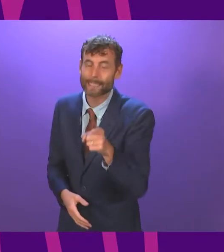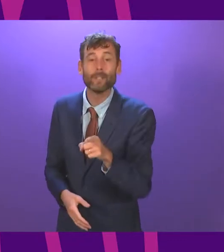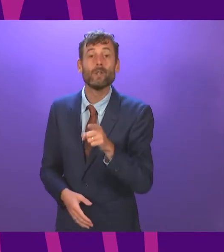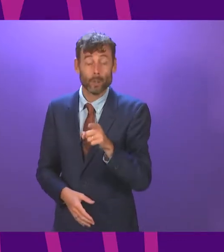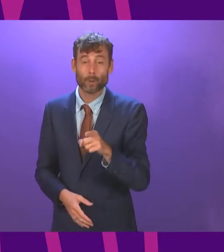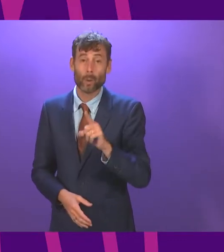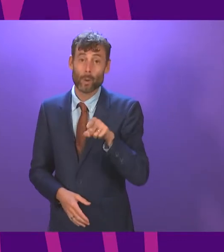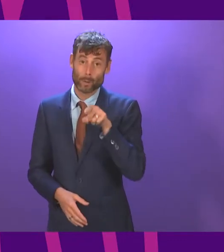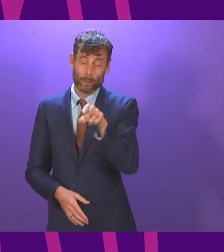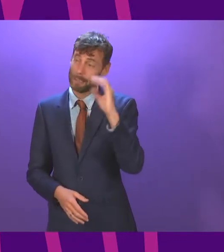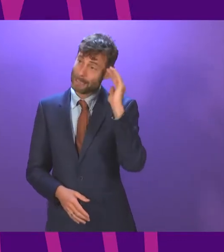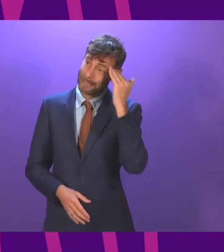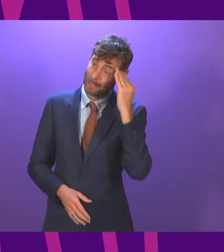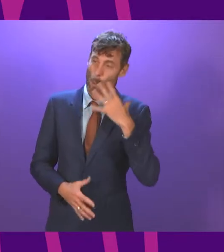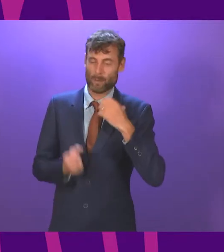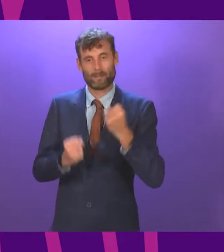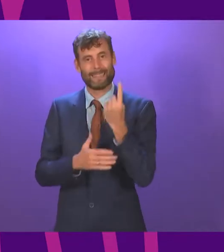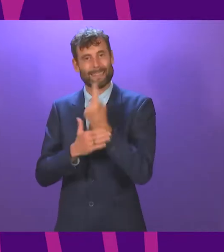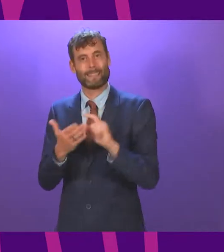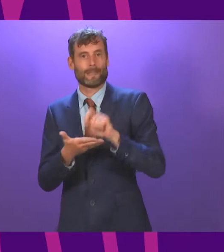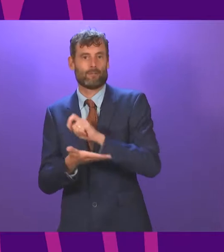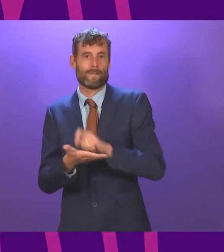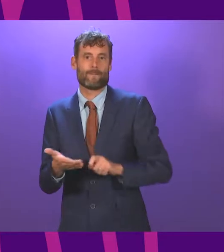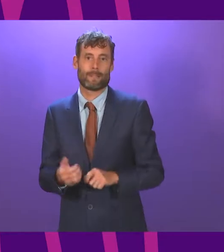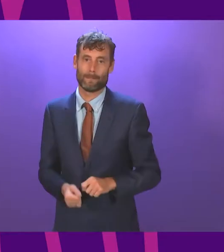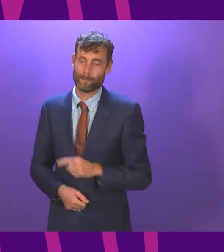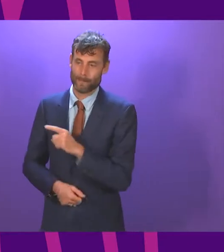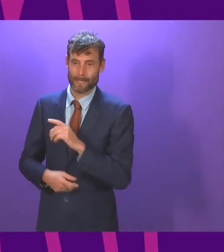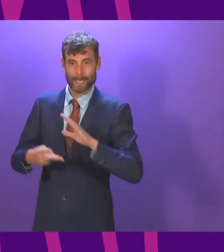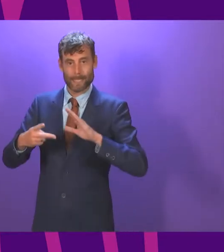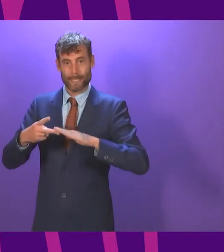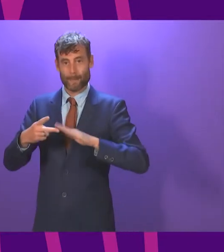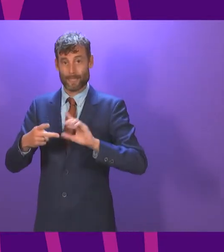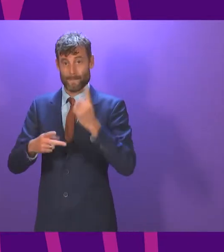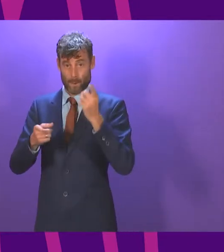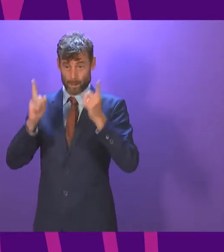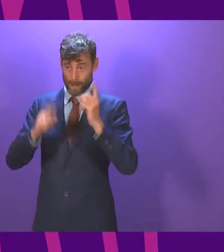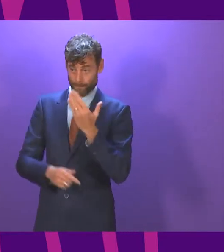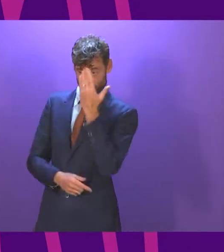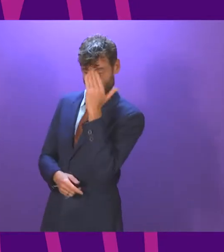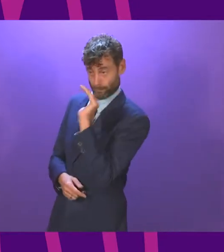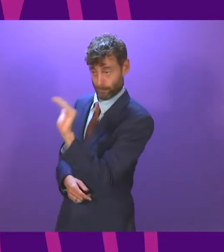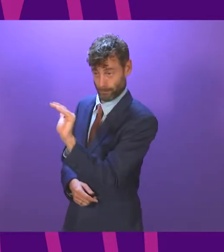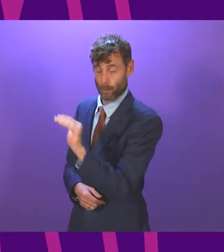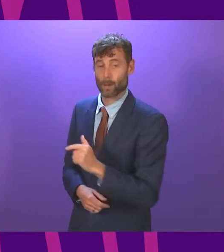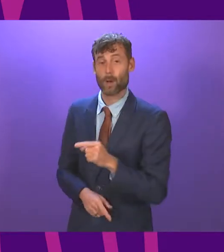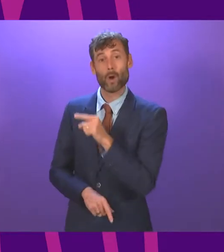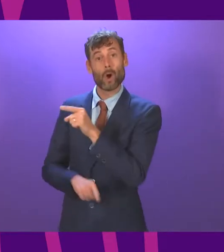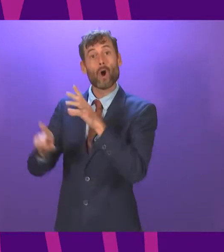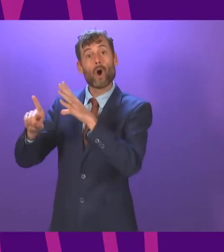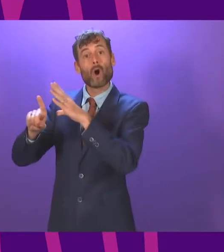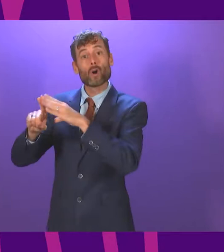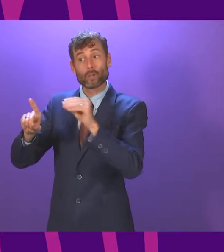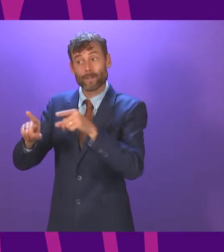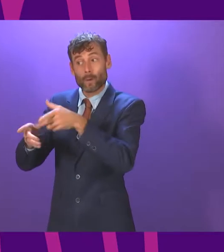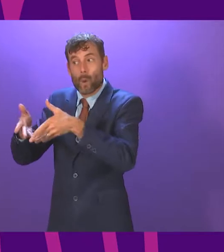independence referendum Deputy First Minister Can I just remind Oliver Mundell that the Conservatives lost